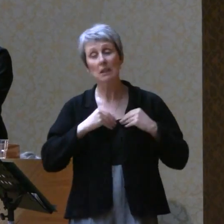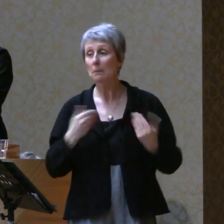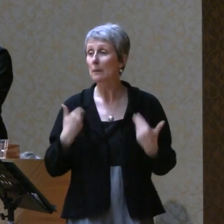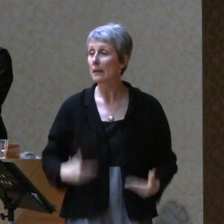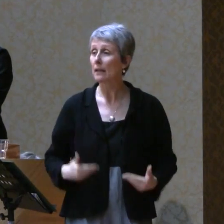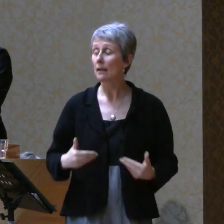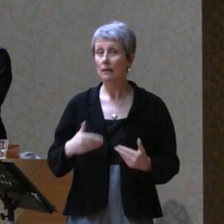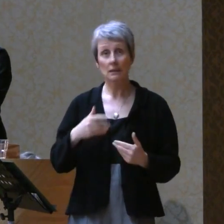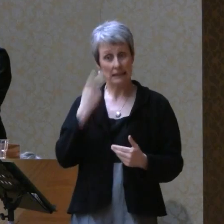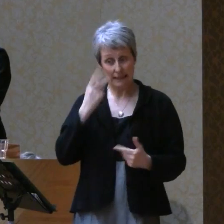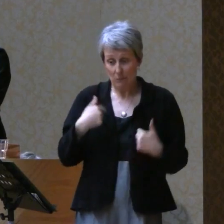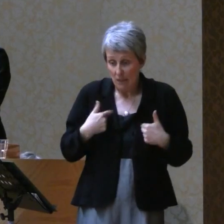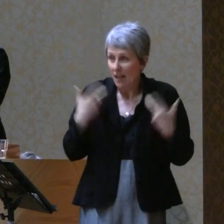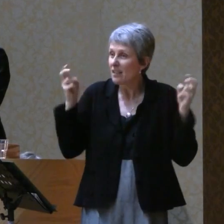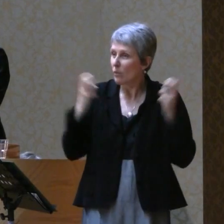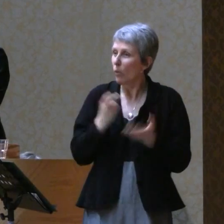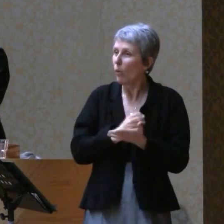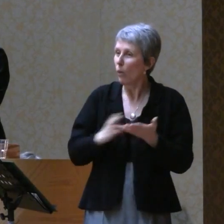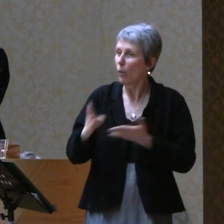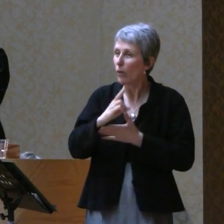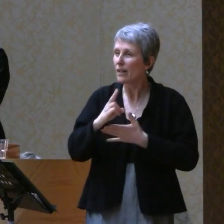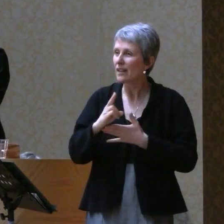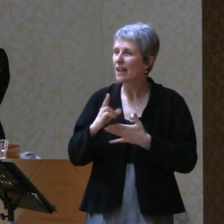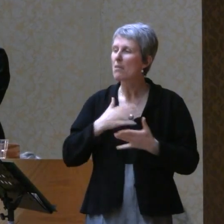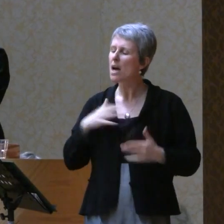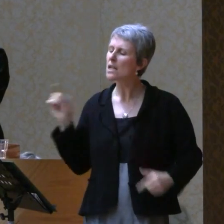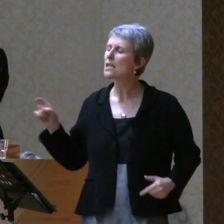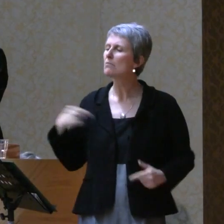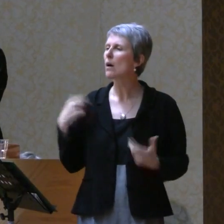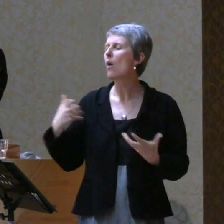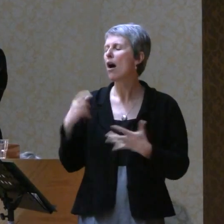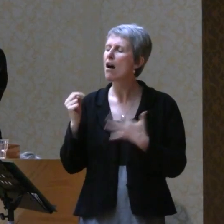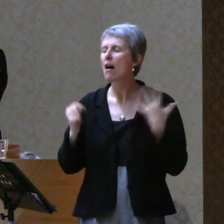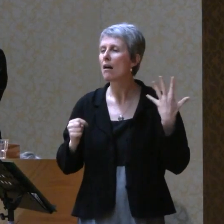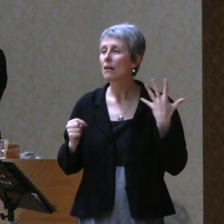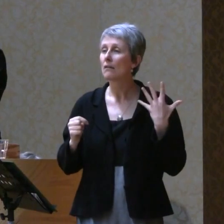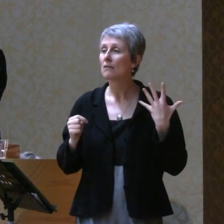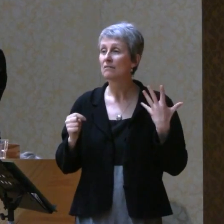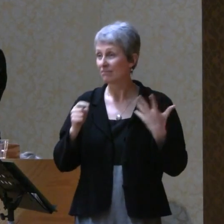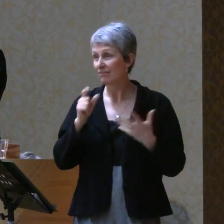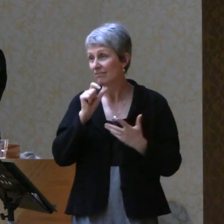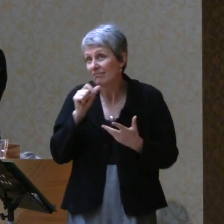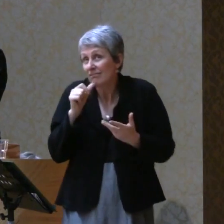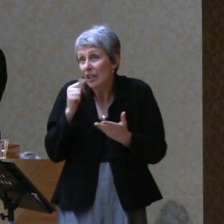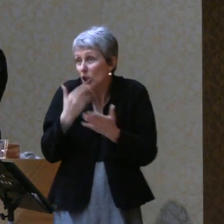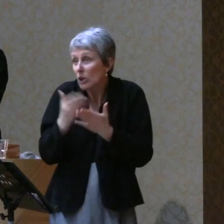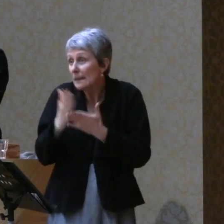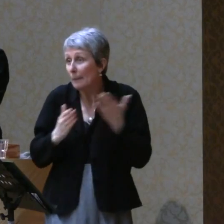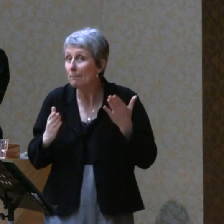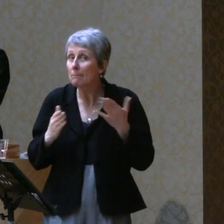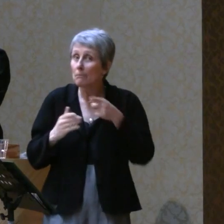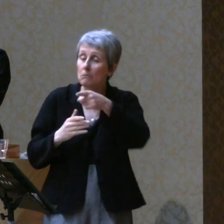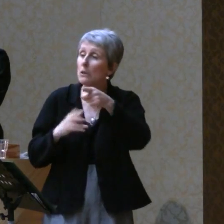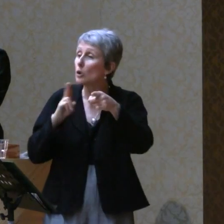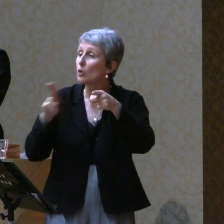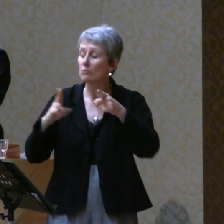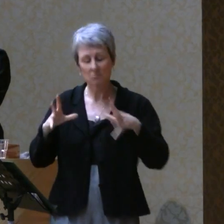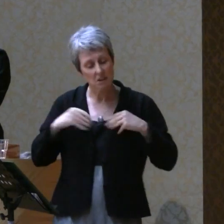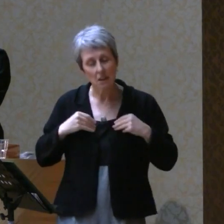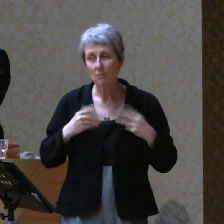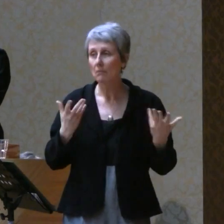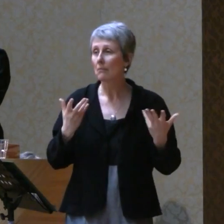at my star-reading-based self. And precious, even when I feel unlovable.